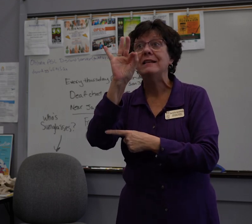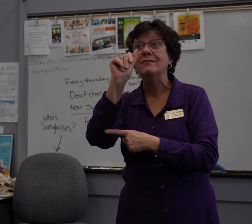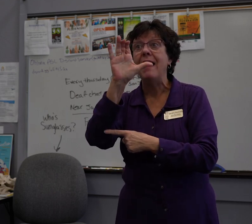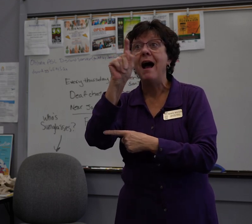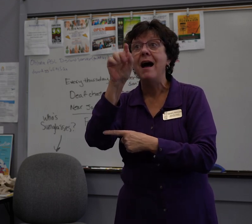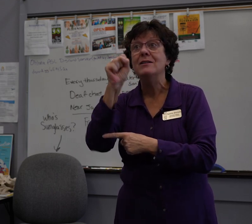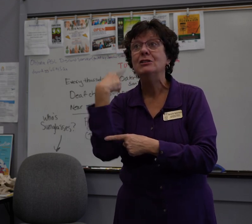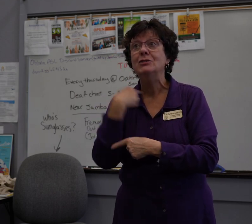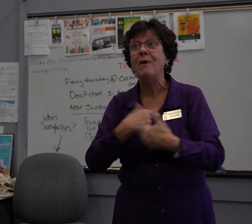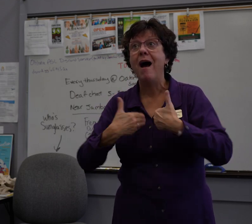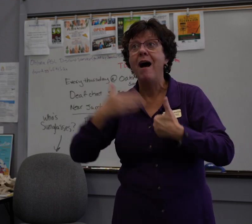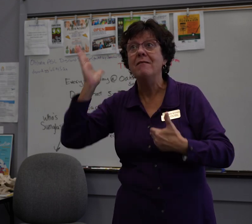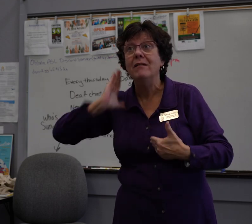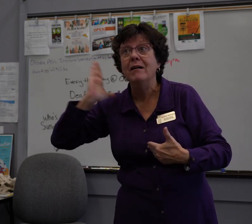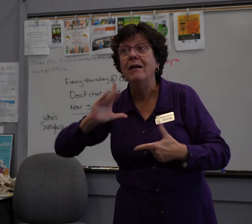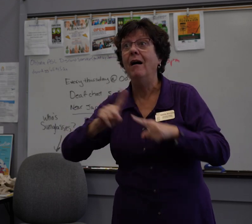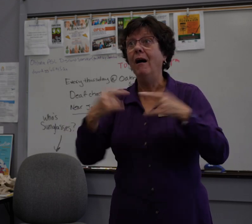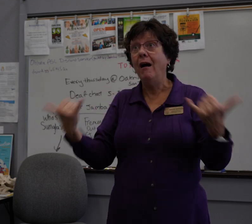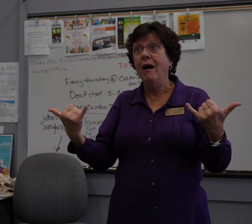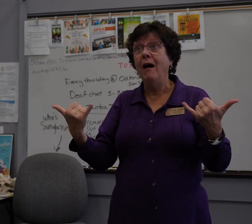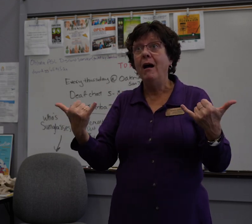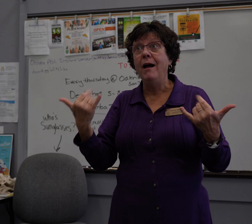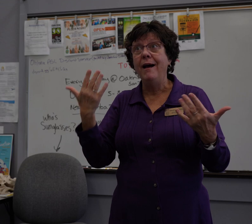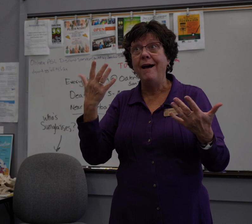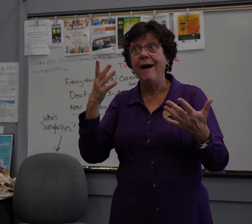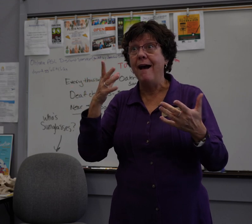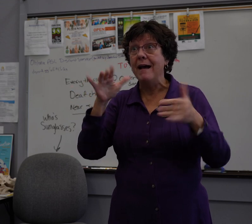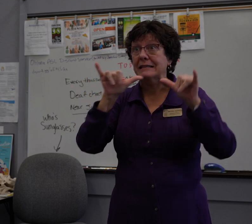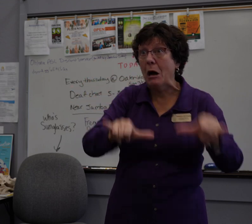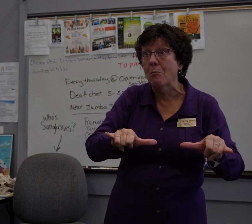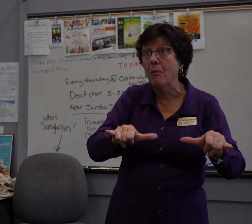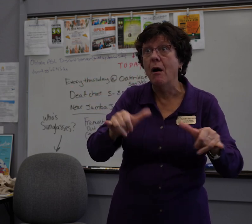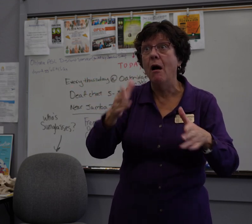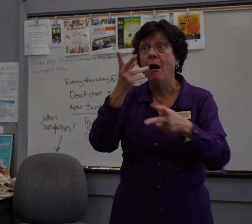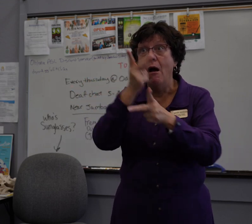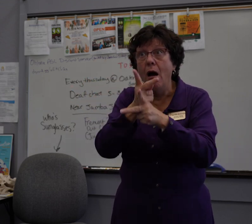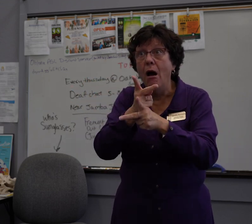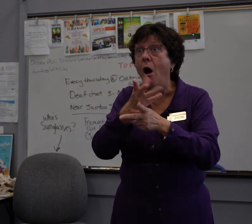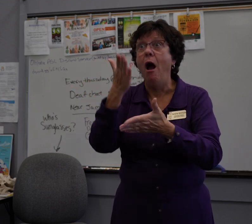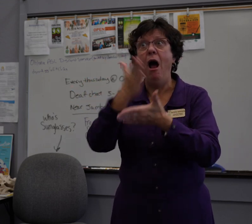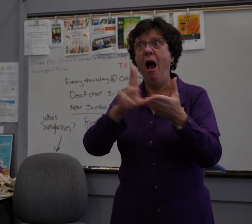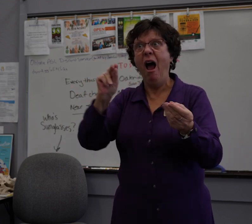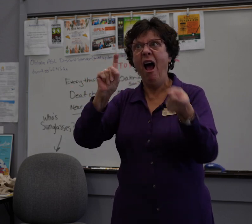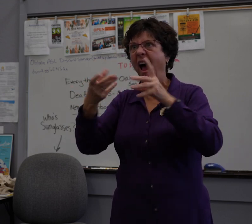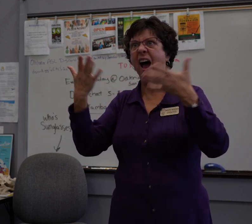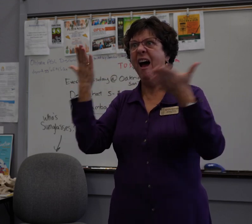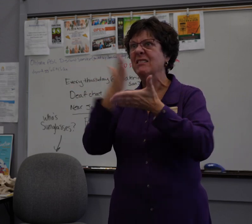That the artifacts that we had in the past may be obsolete.